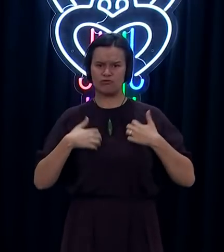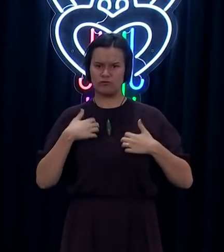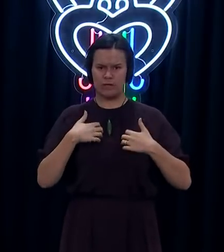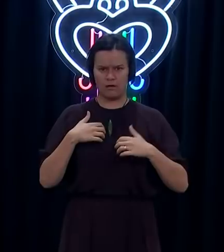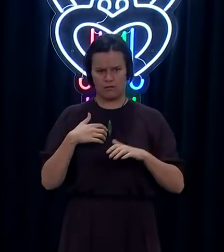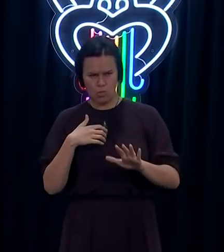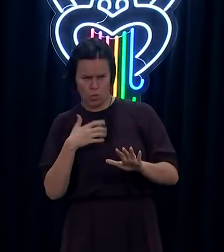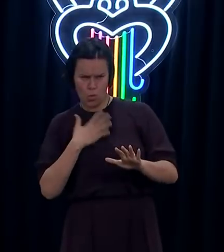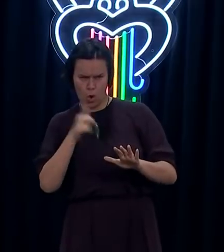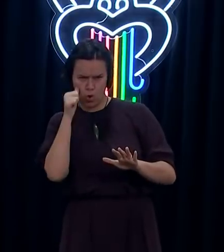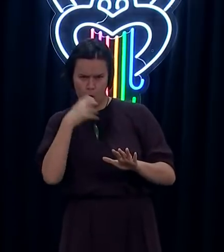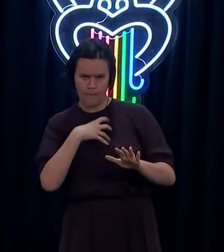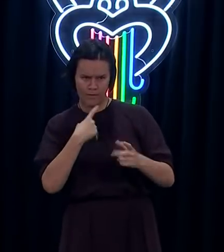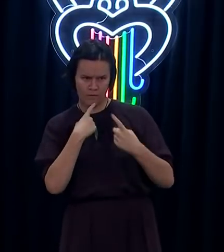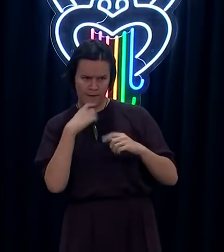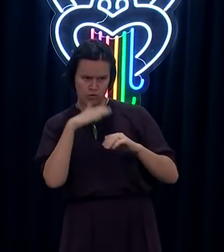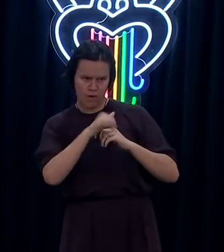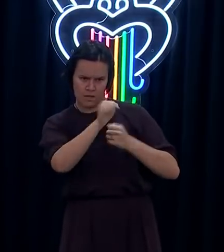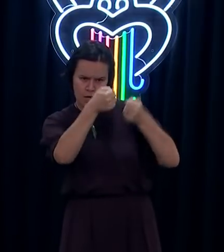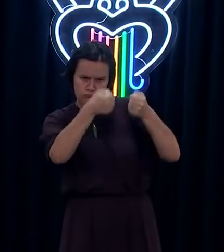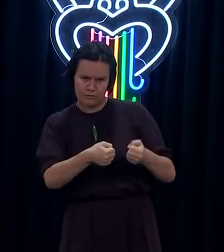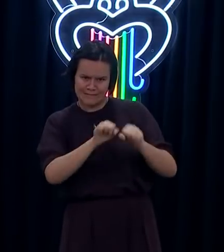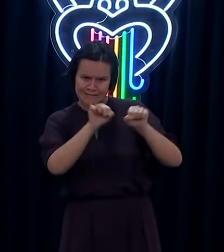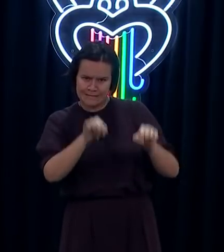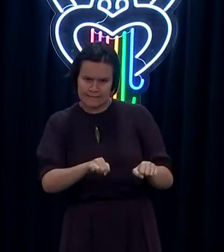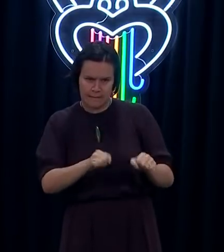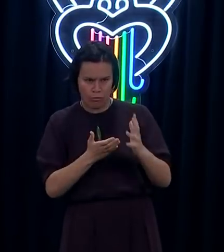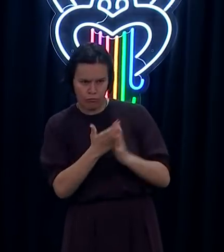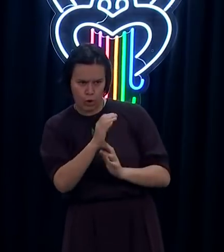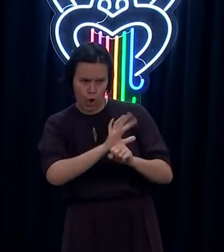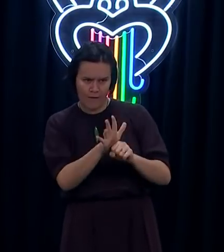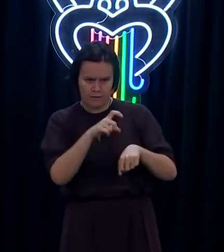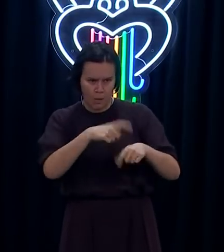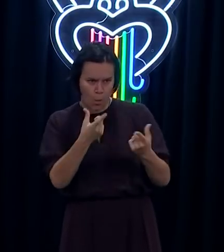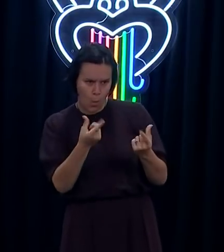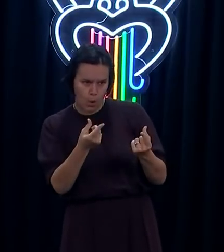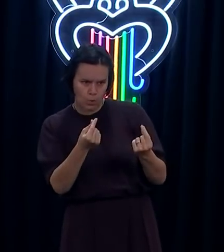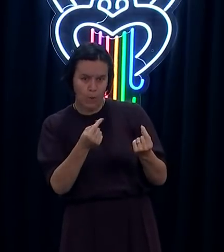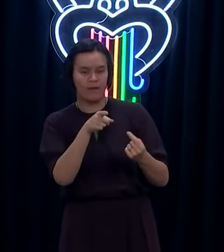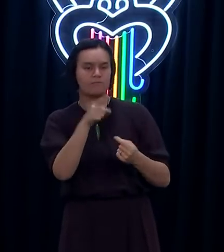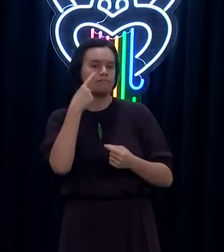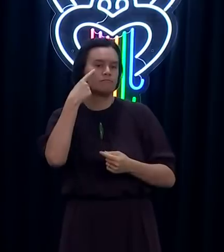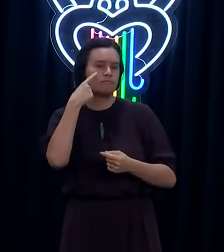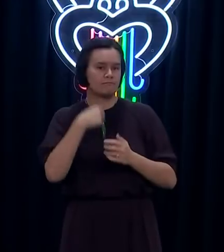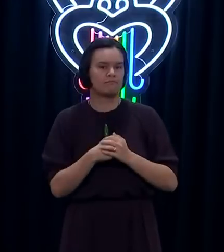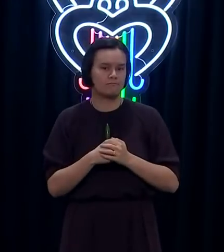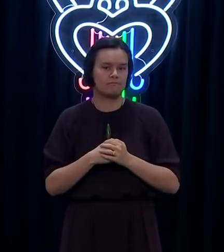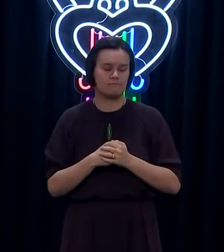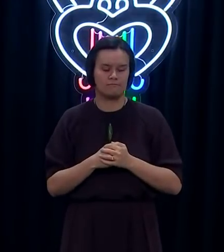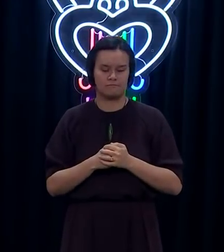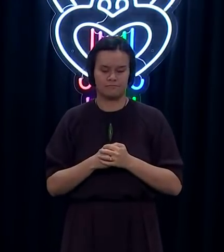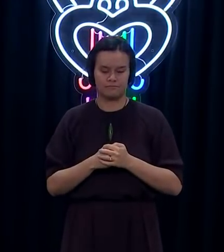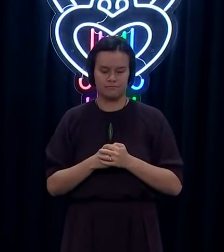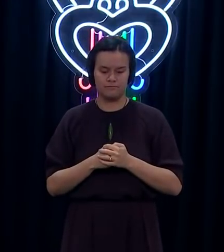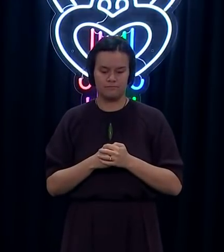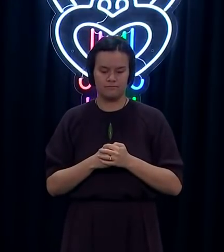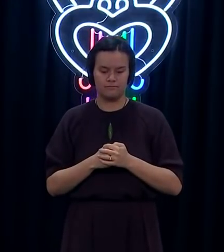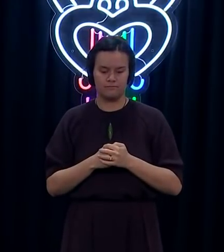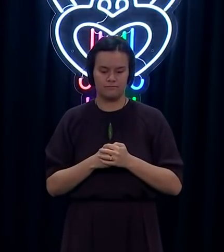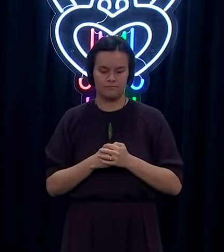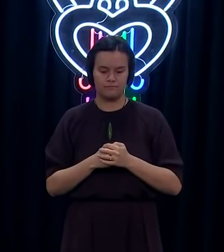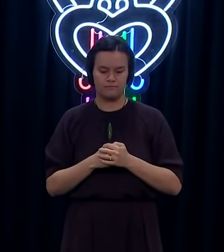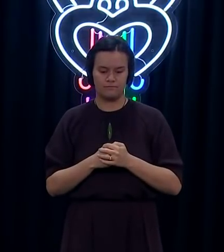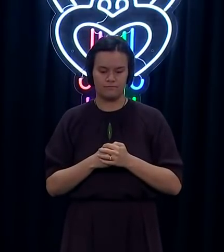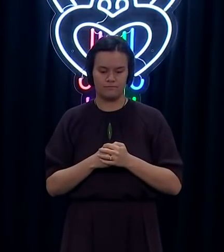put out a bit more information. I'd be happy to expand on that today as well. Overall, you'll see from the update today, which also covered off yesterday